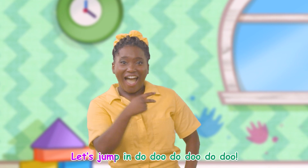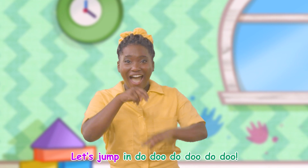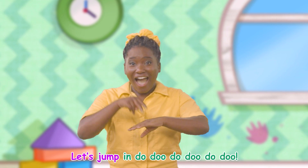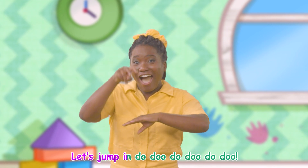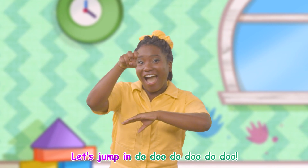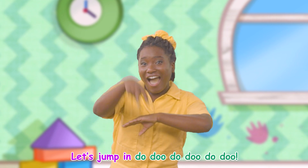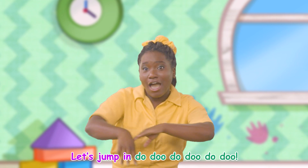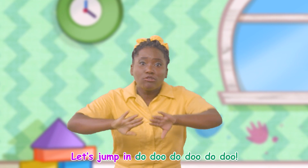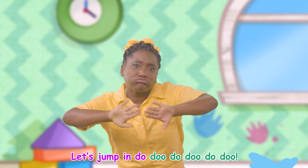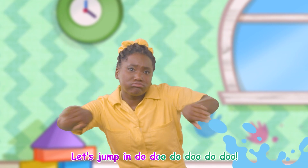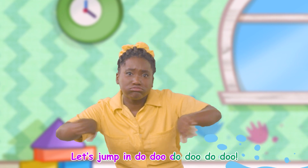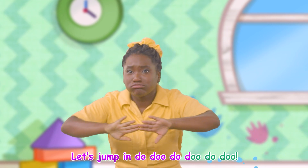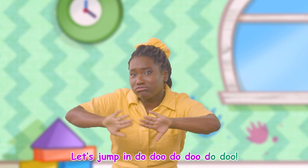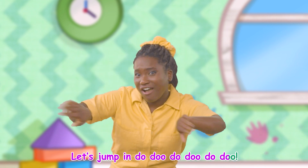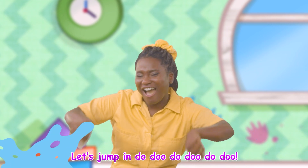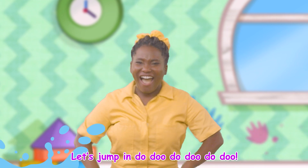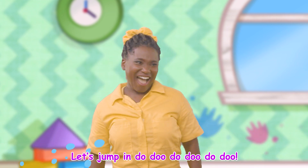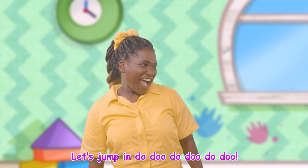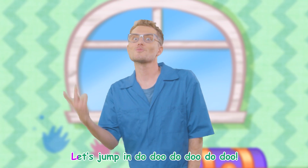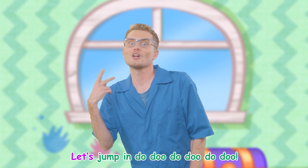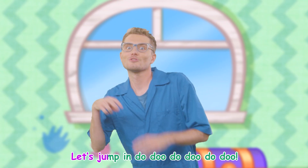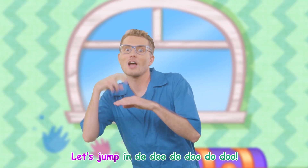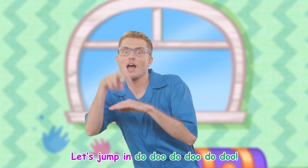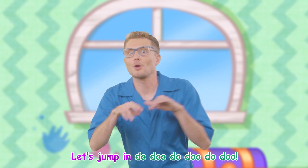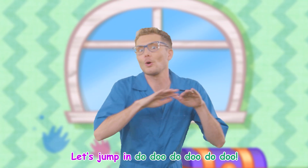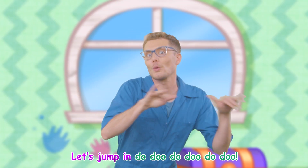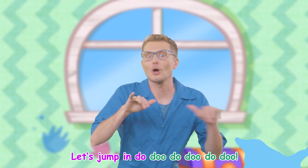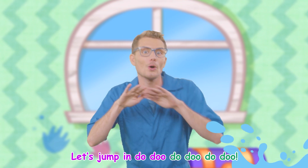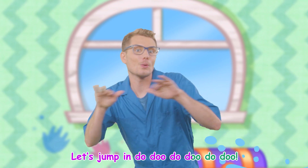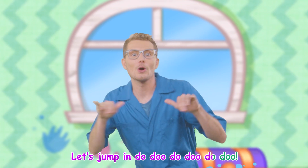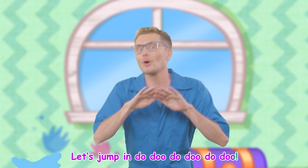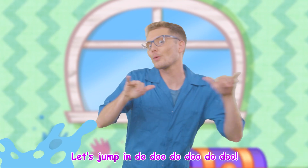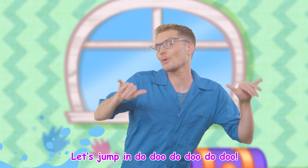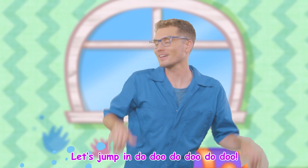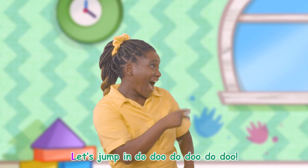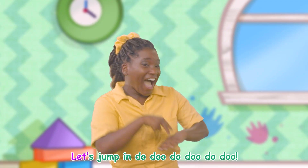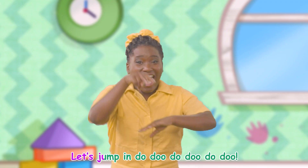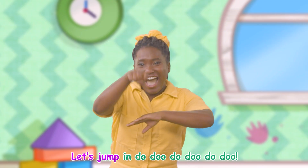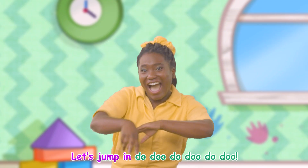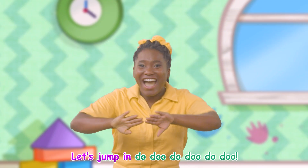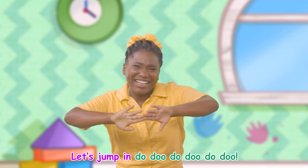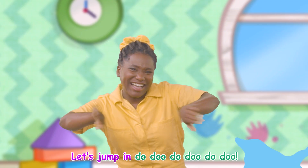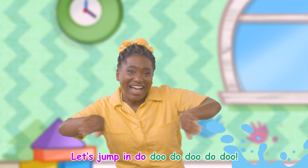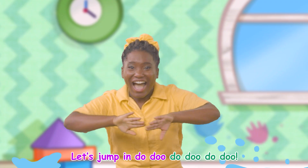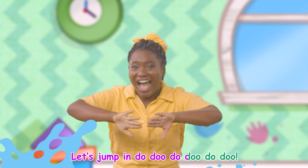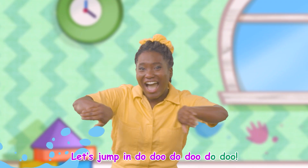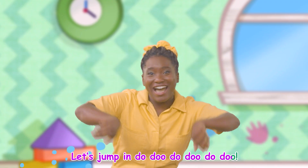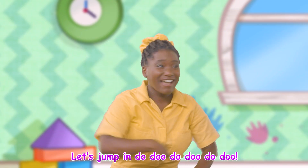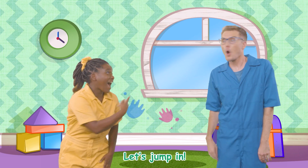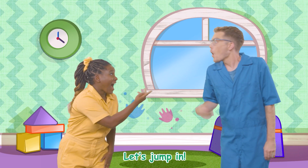Let's jump in, do-do-do-do-do-do-do-do-do-do-do-do-do-do-do-do-do-do-do-do-do-do-do-do